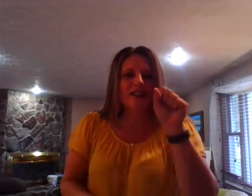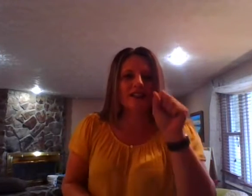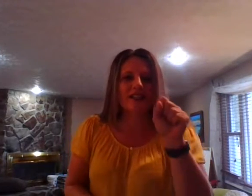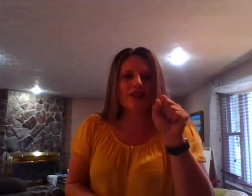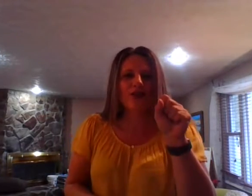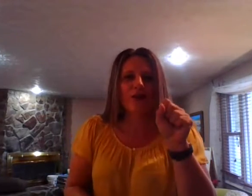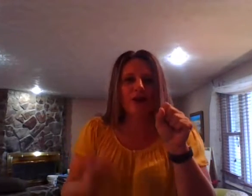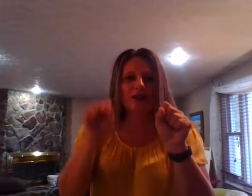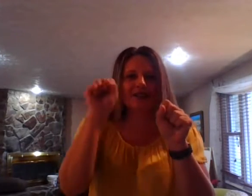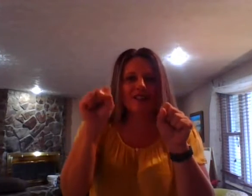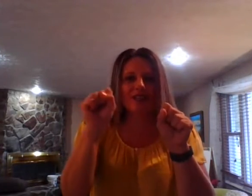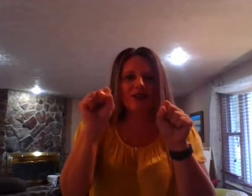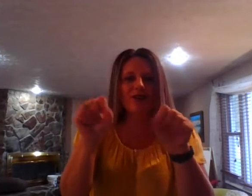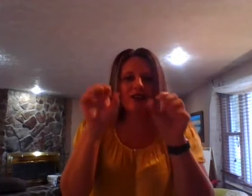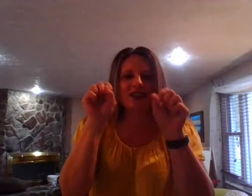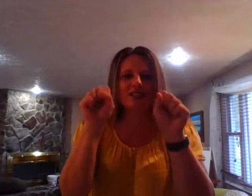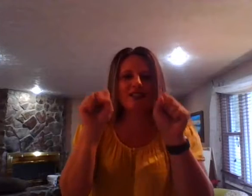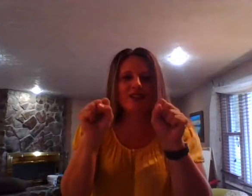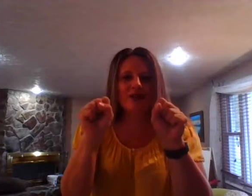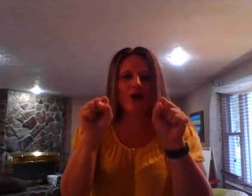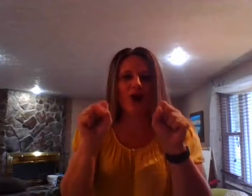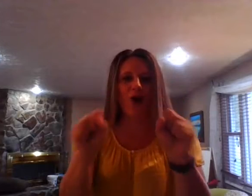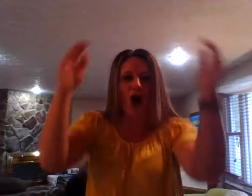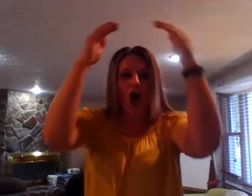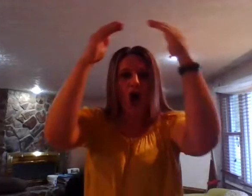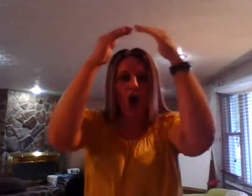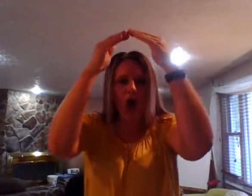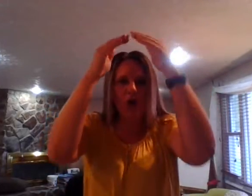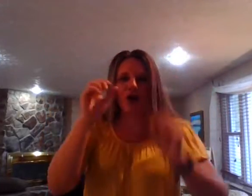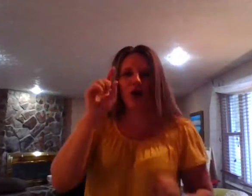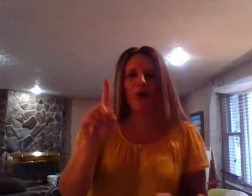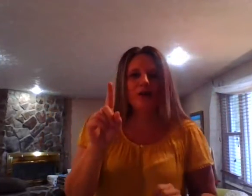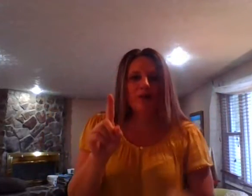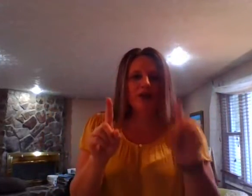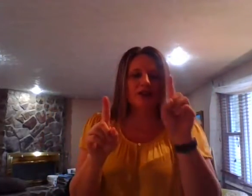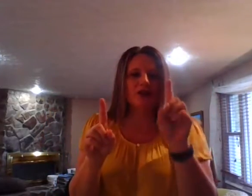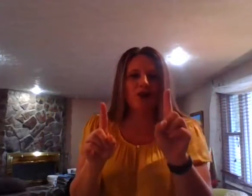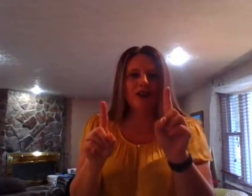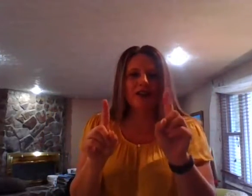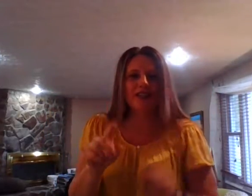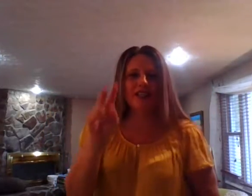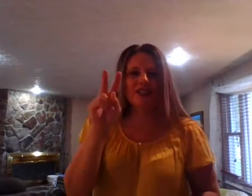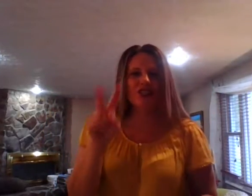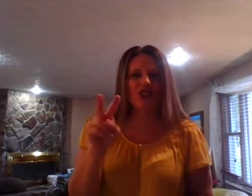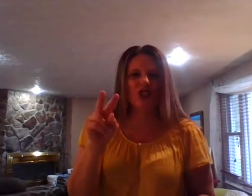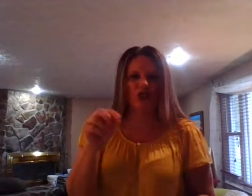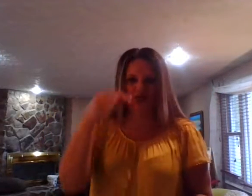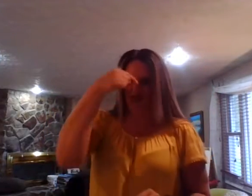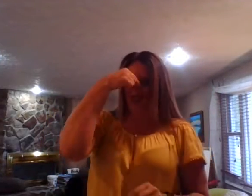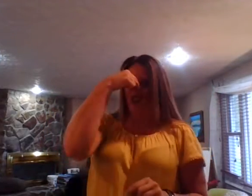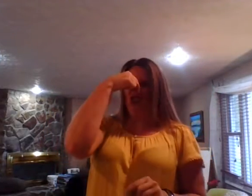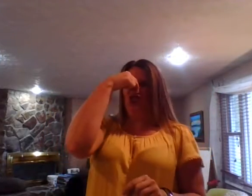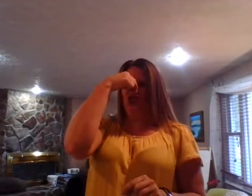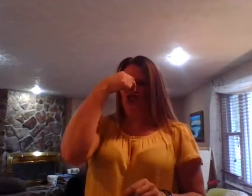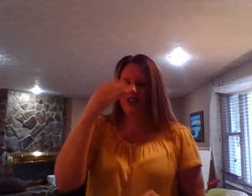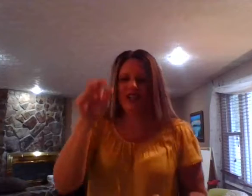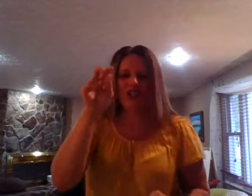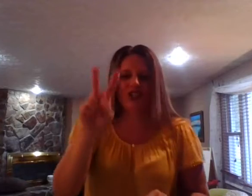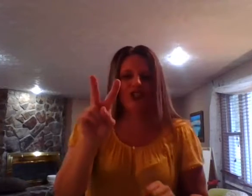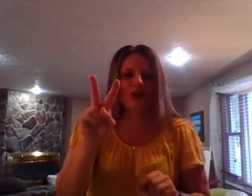Zero plus zero is zero. Oh, one plus one is two. Ew. Two